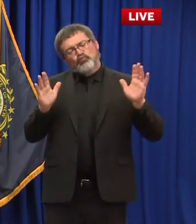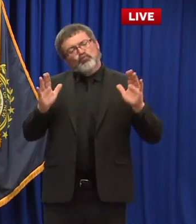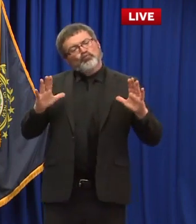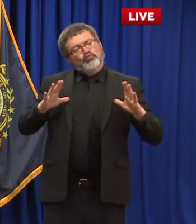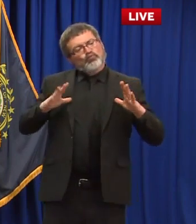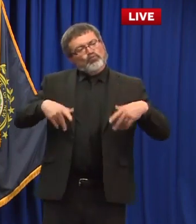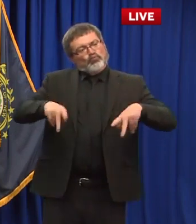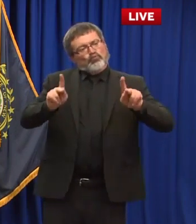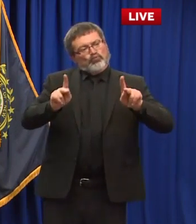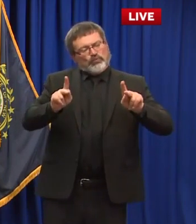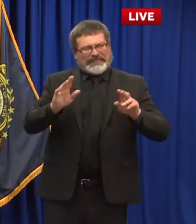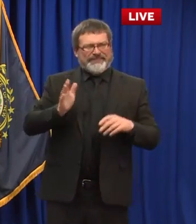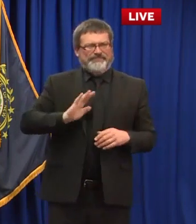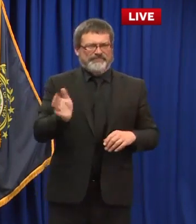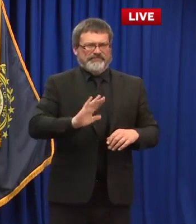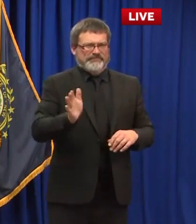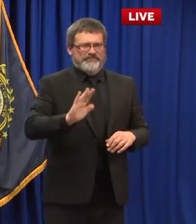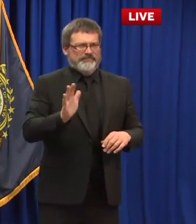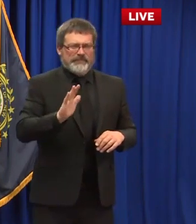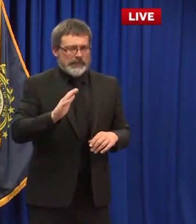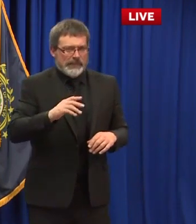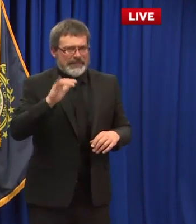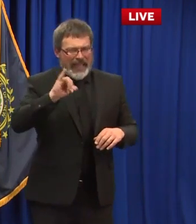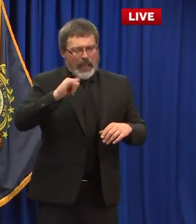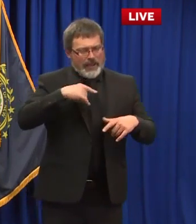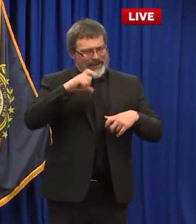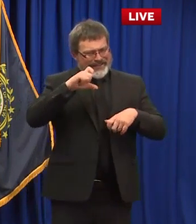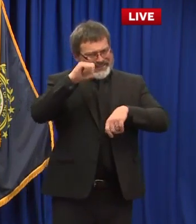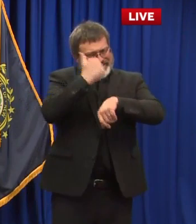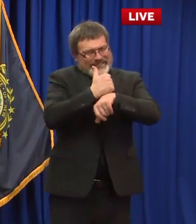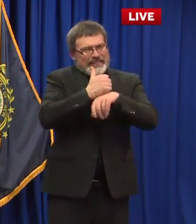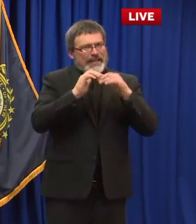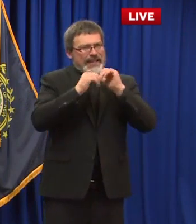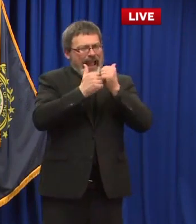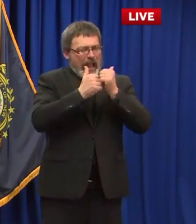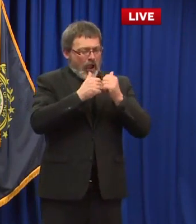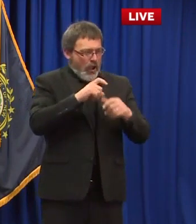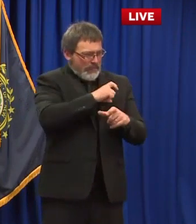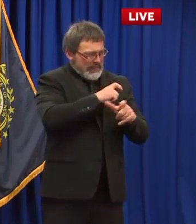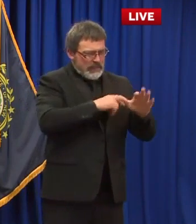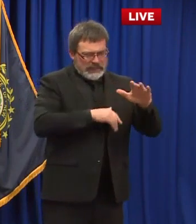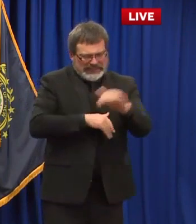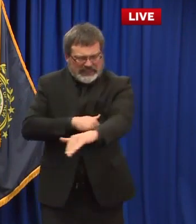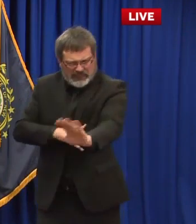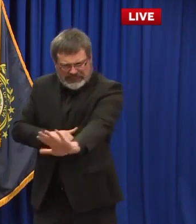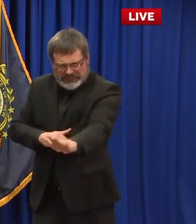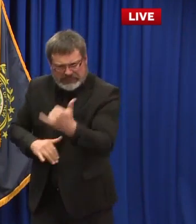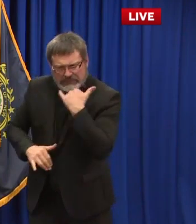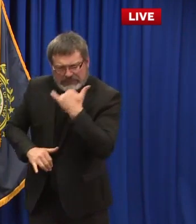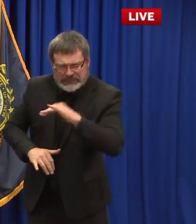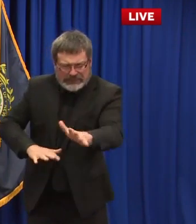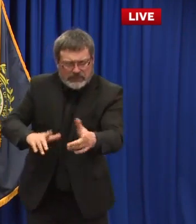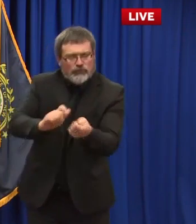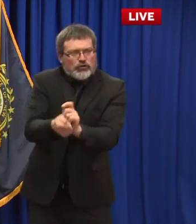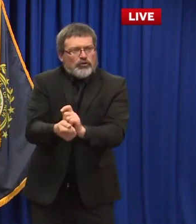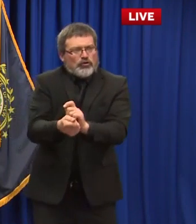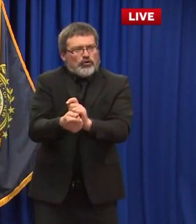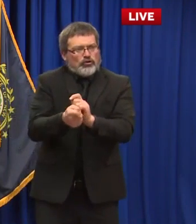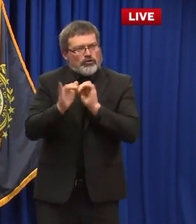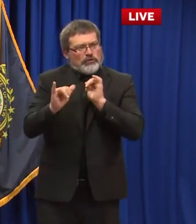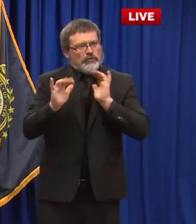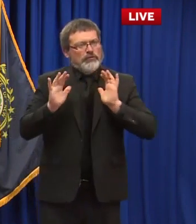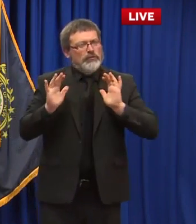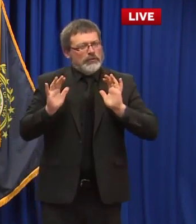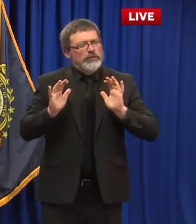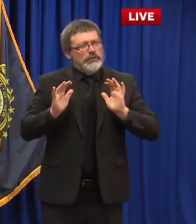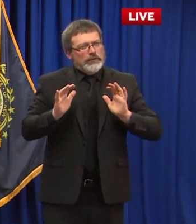asap side i'll say that uh and i'll i can if commissioner shipanette wants to answer she can as well um it's so hard to when folks come in